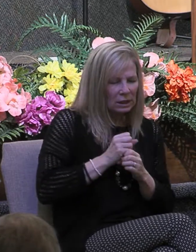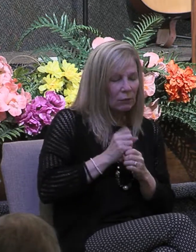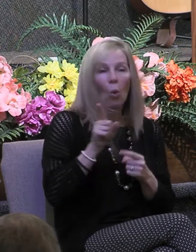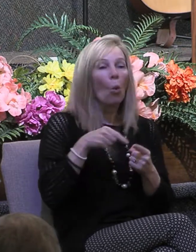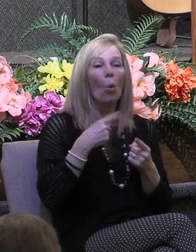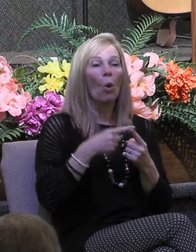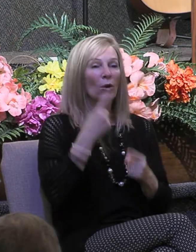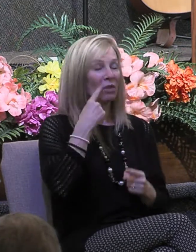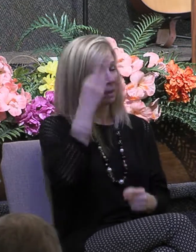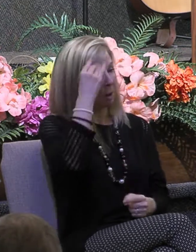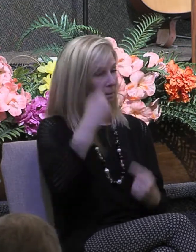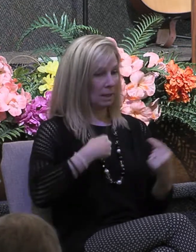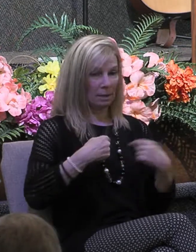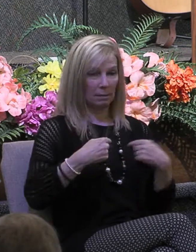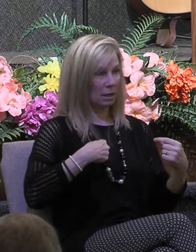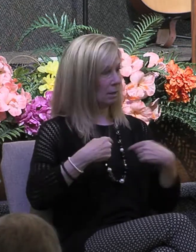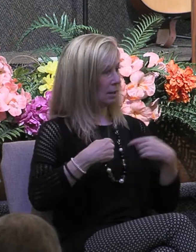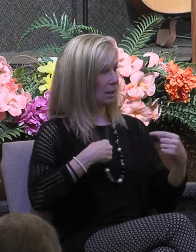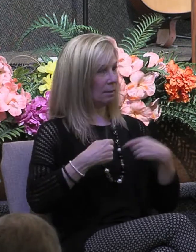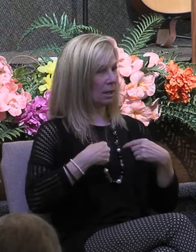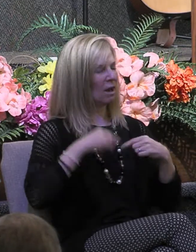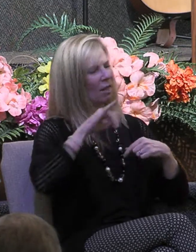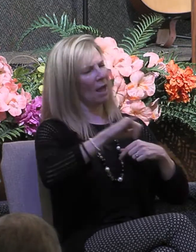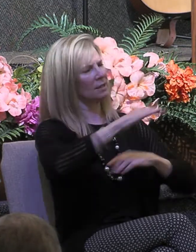is your teaching only a platform to give them information